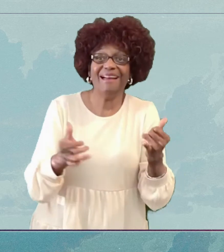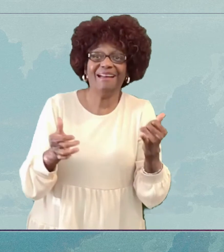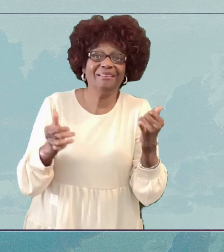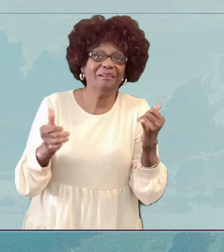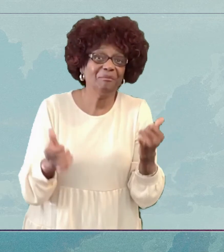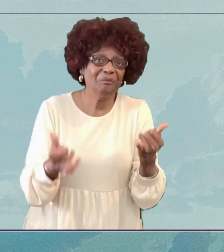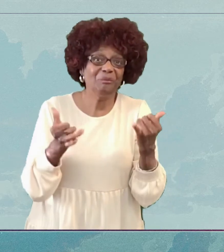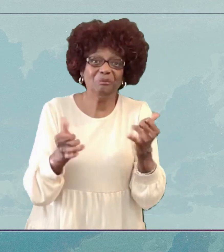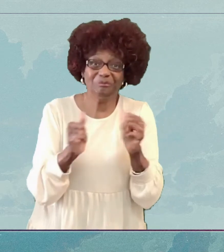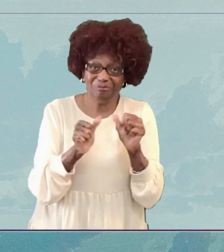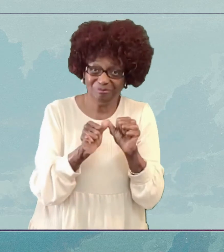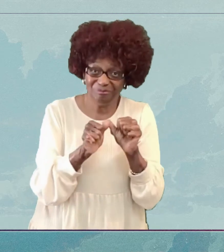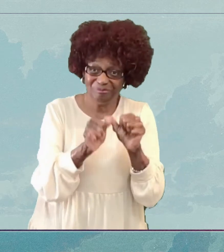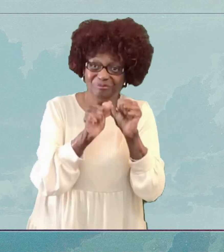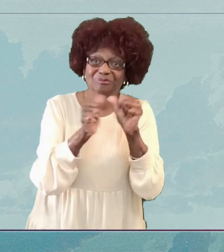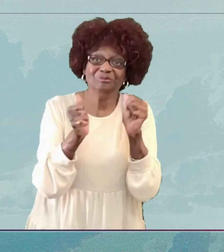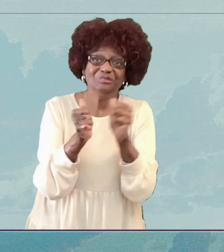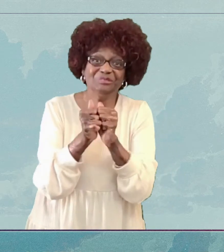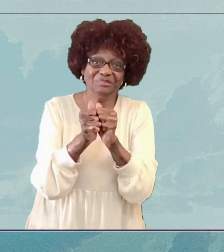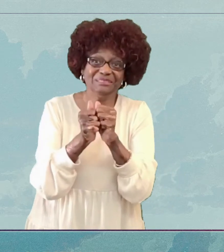Oh, when I'm here with you